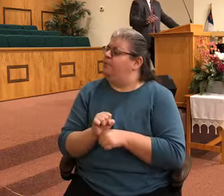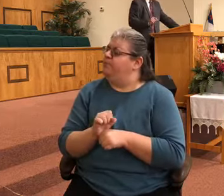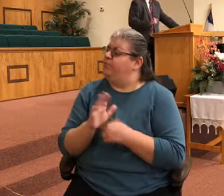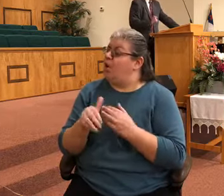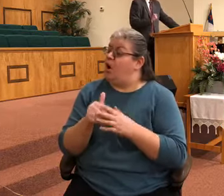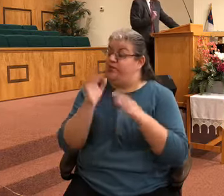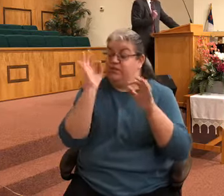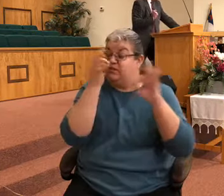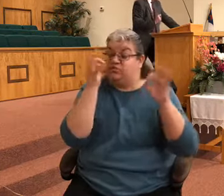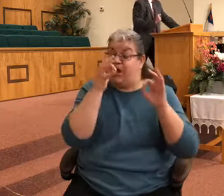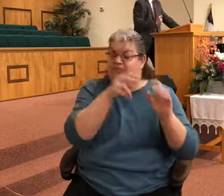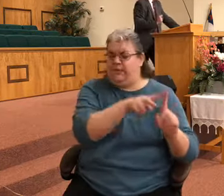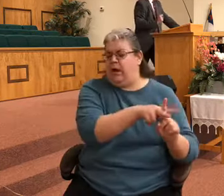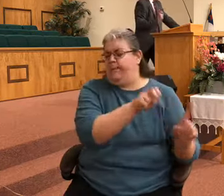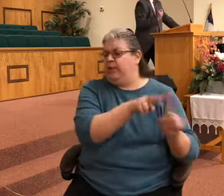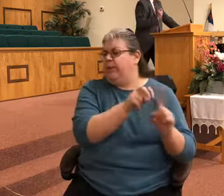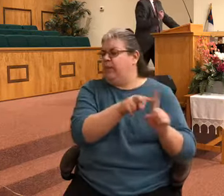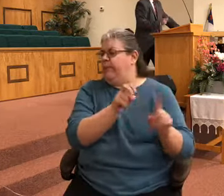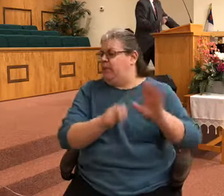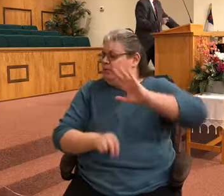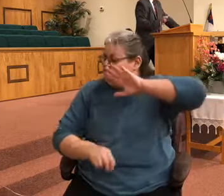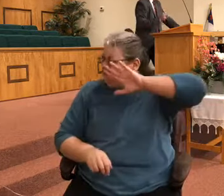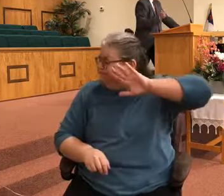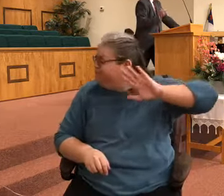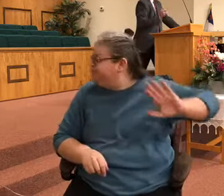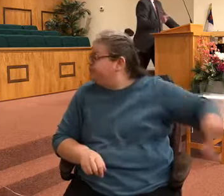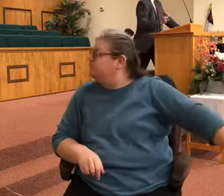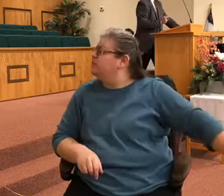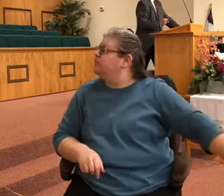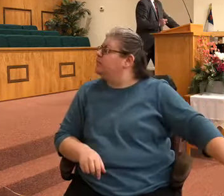of this world so that we can hear your voice